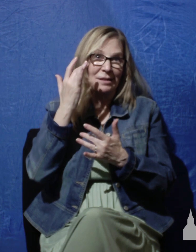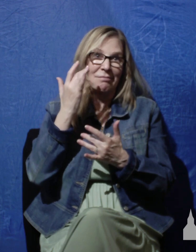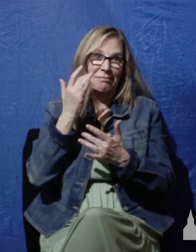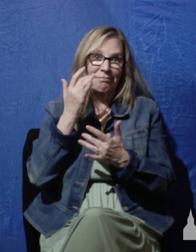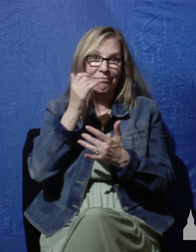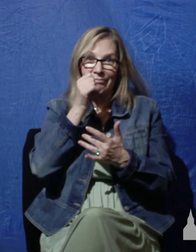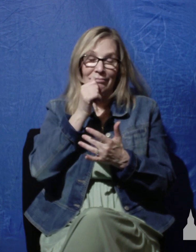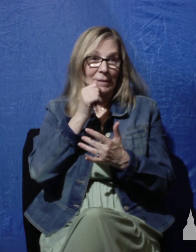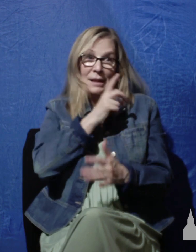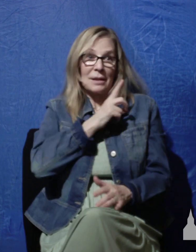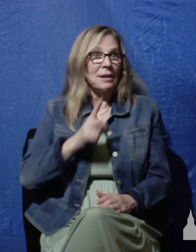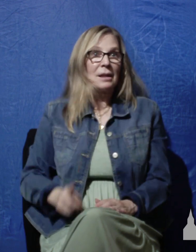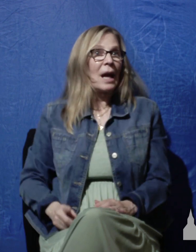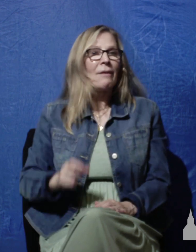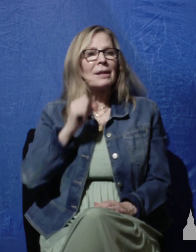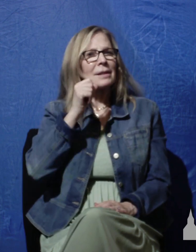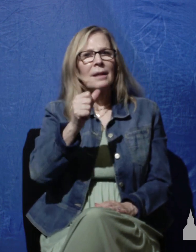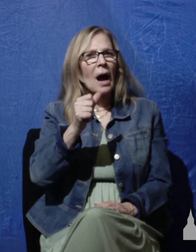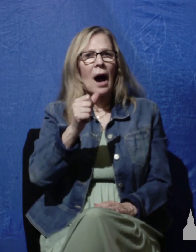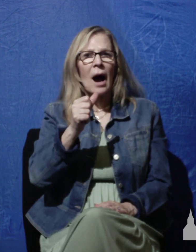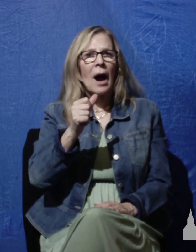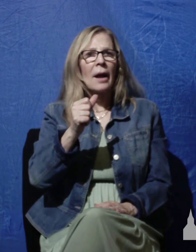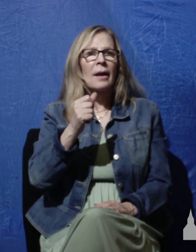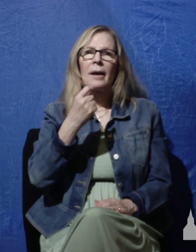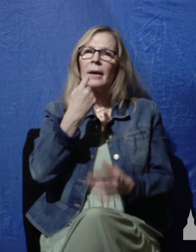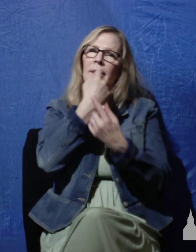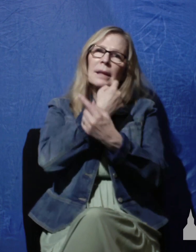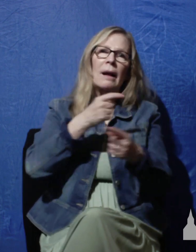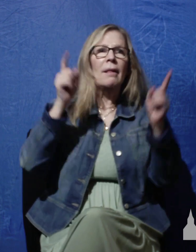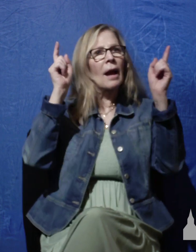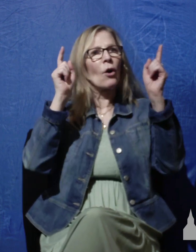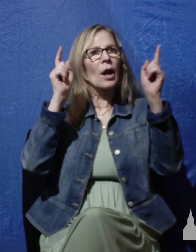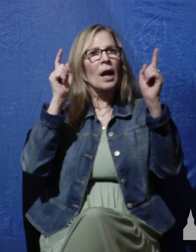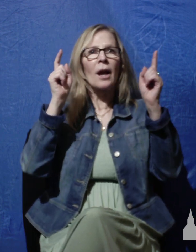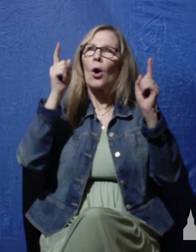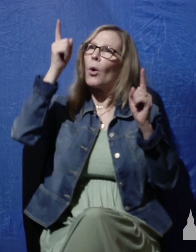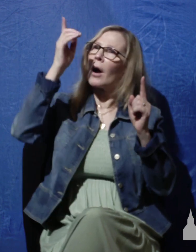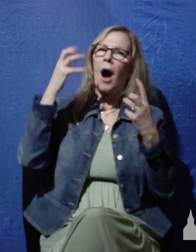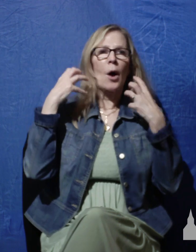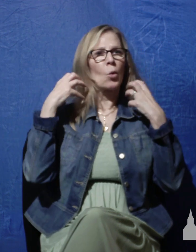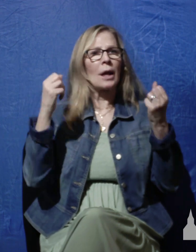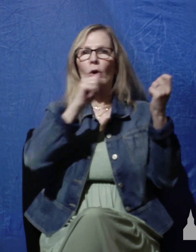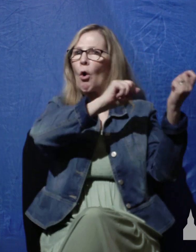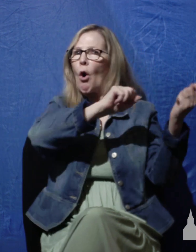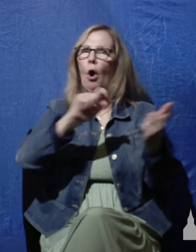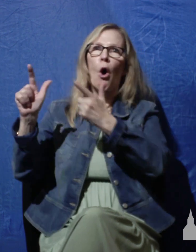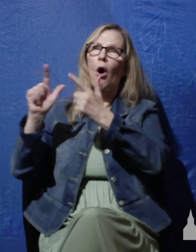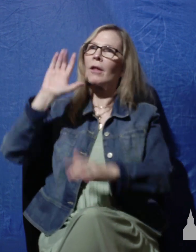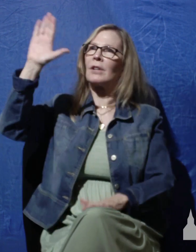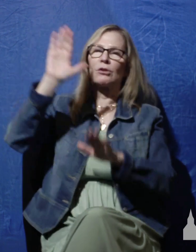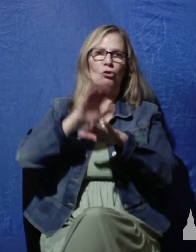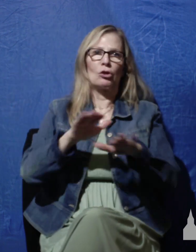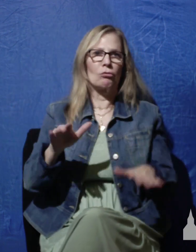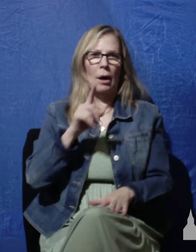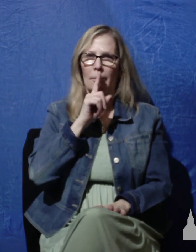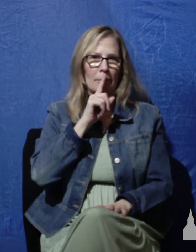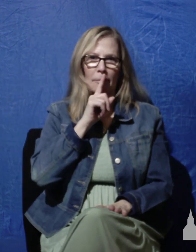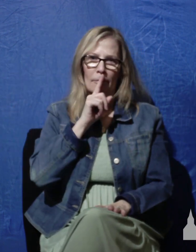You see, David isn't giving us a statement on divine healing for all of God's children. Not doing that at all. But rather, he's